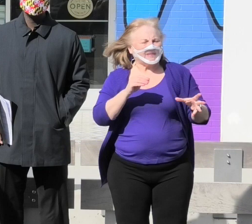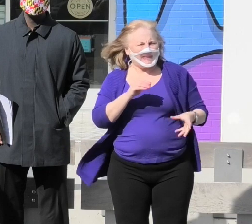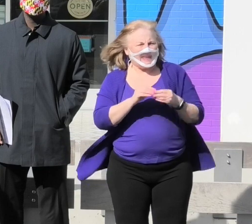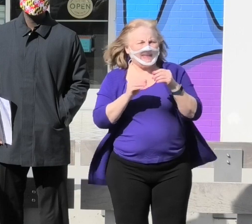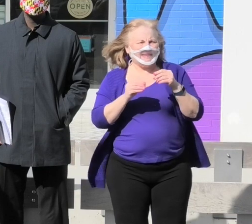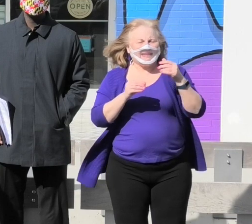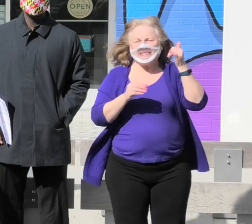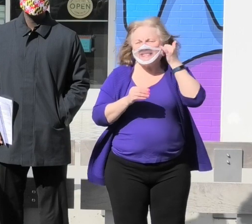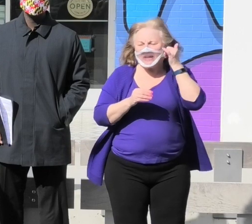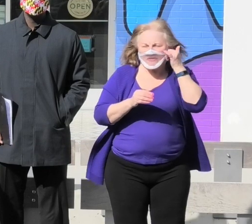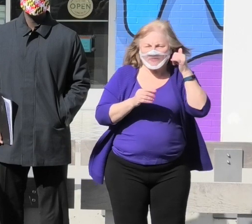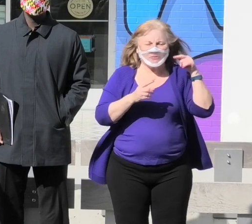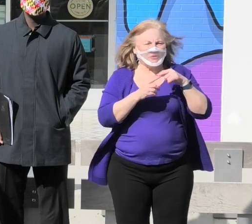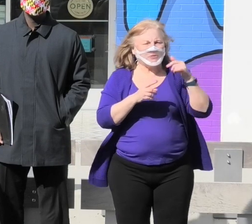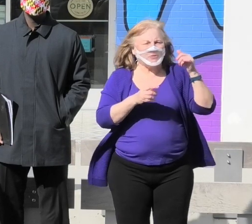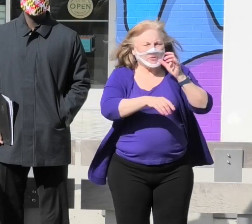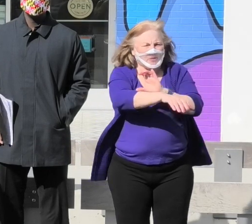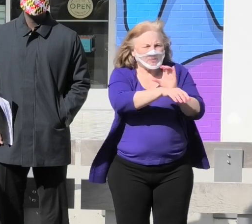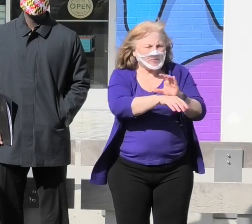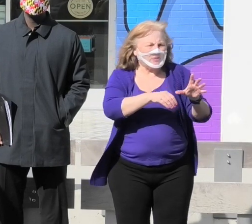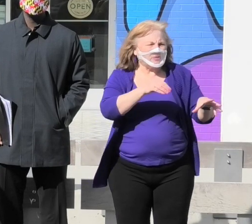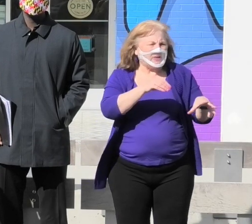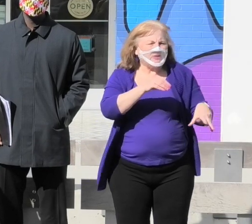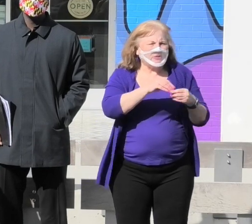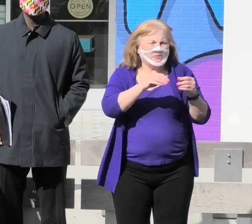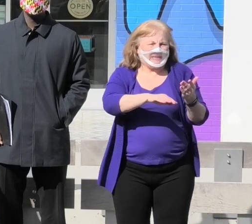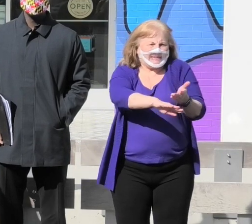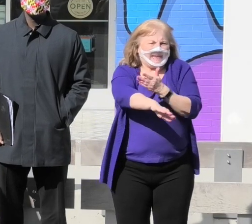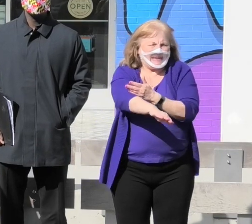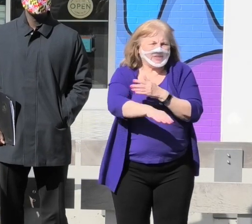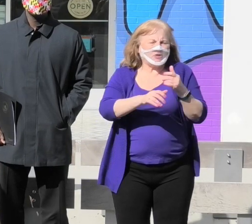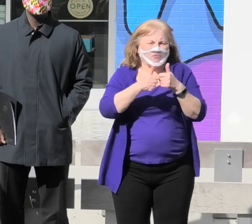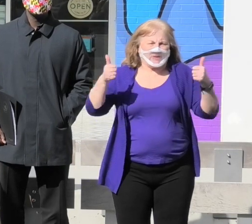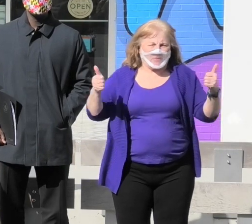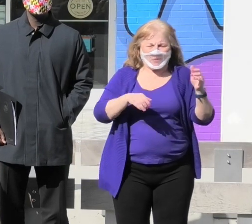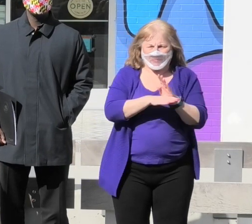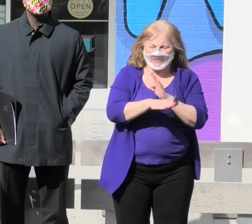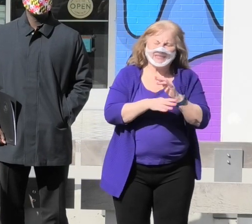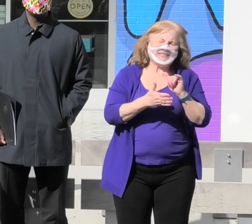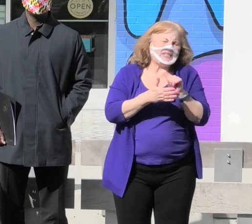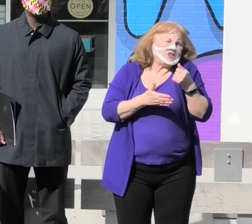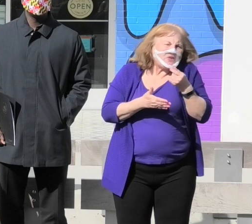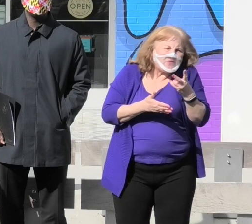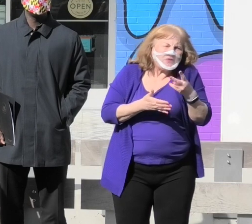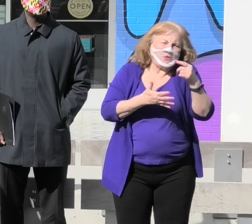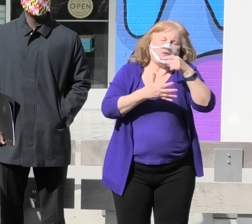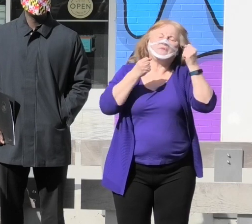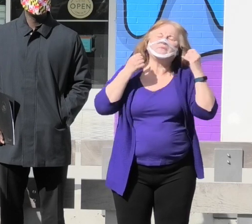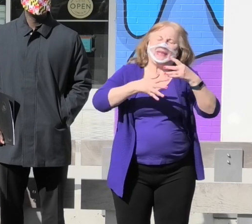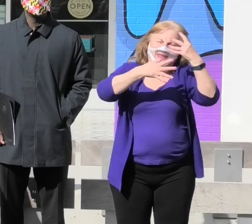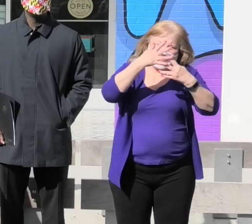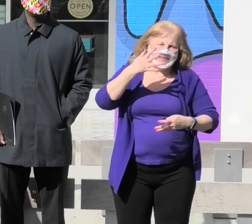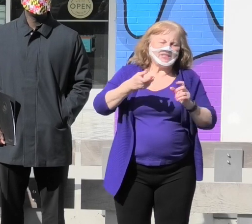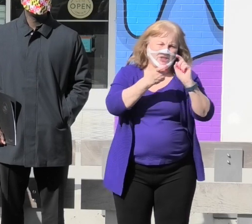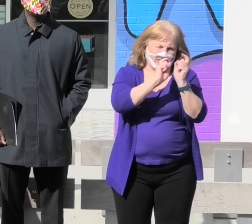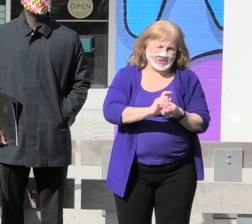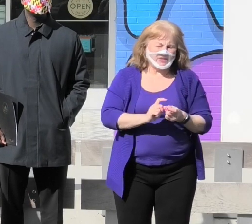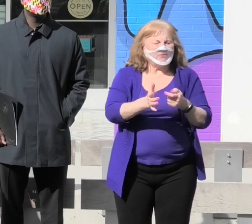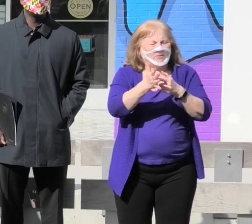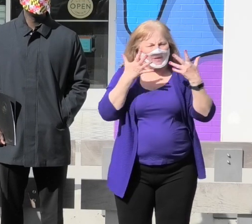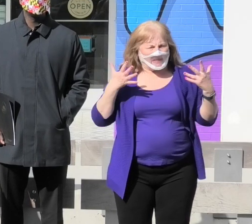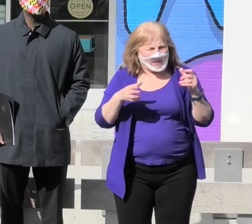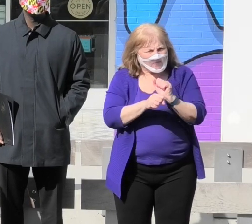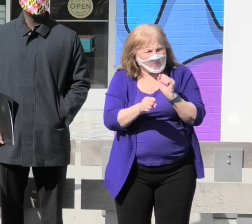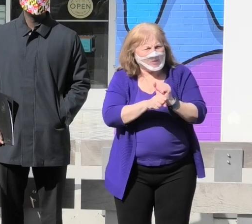soft phones to computers to ensure enhanced remote business, these are just a few. This collaboration required a lot of work